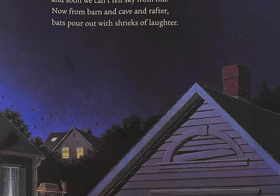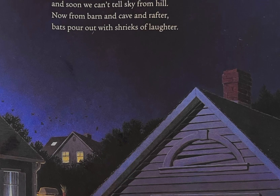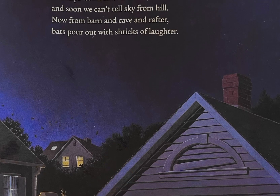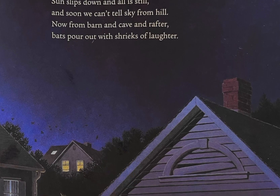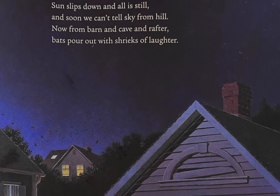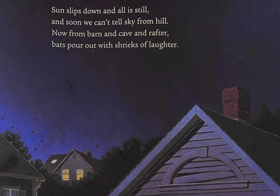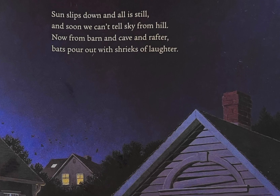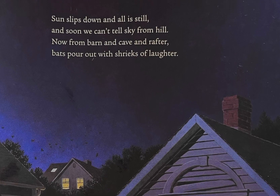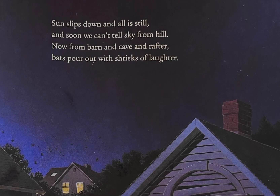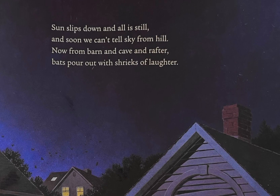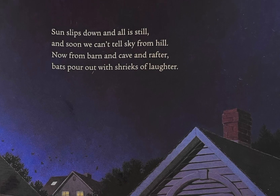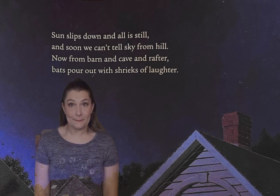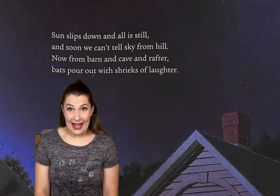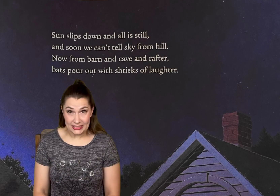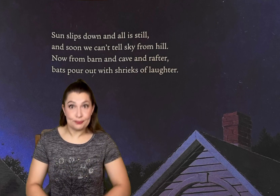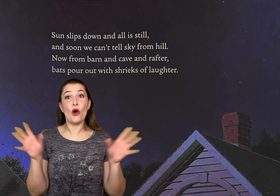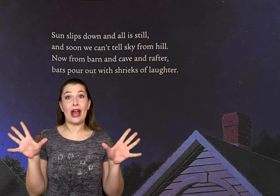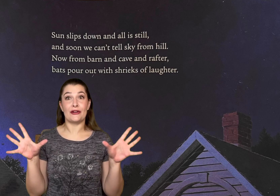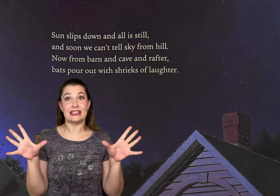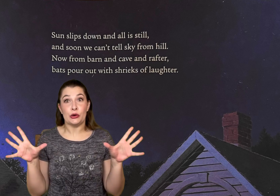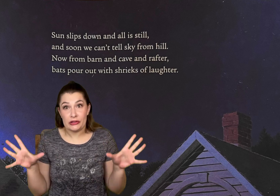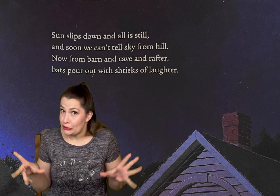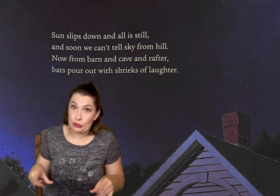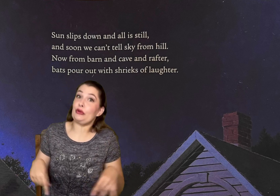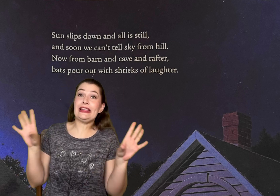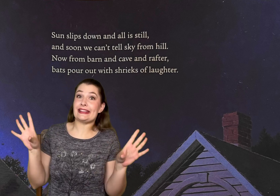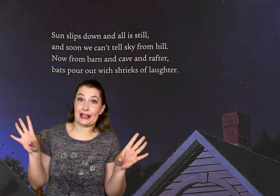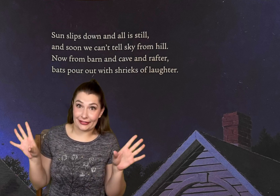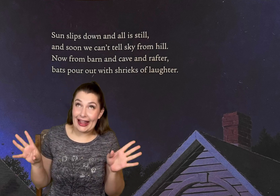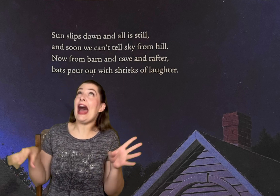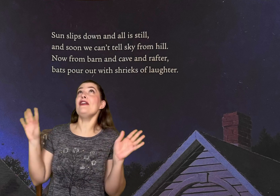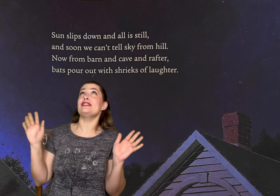cave and rafter. Bats pour out with shrieks of laughter.